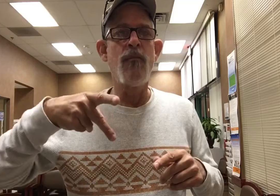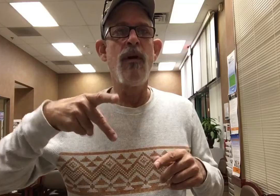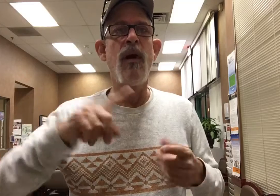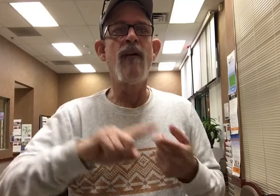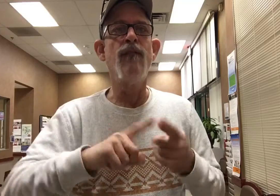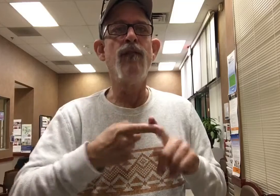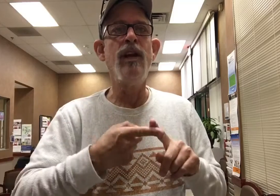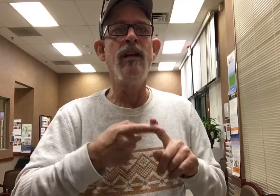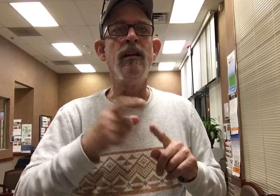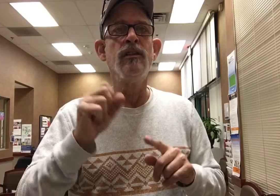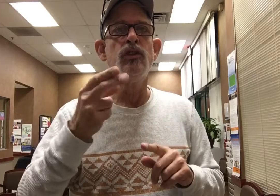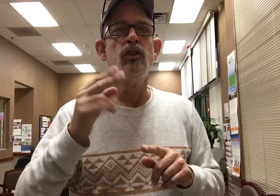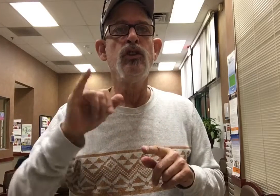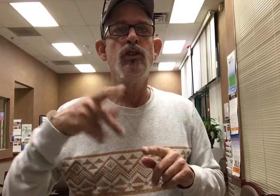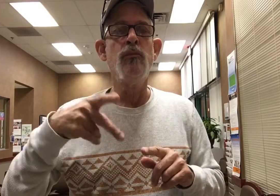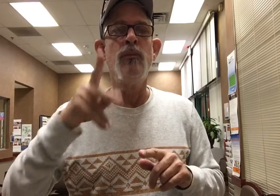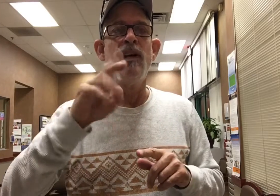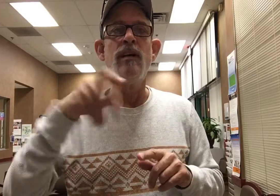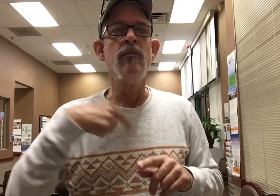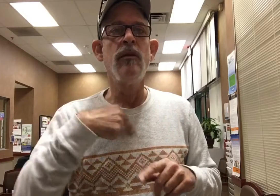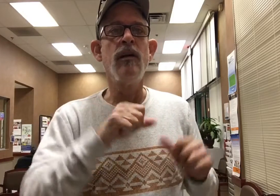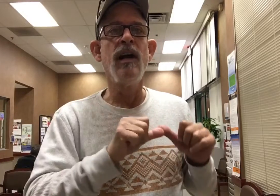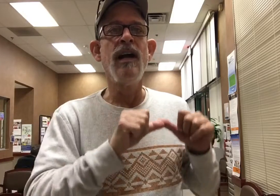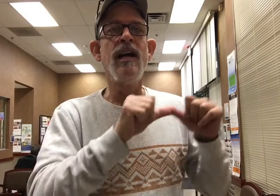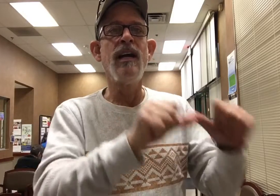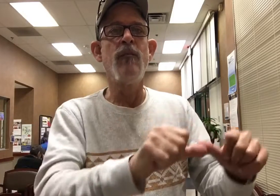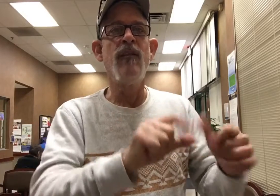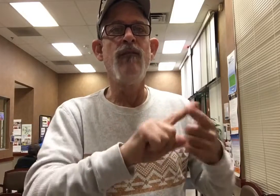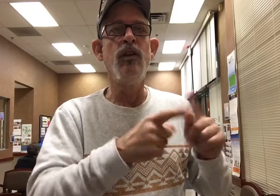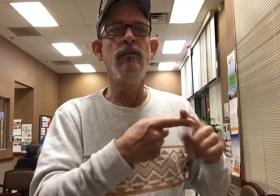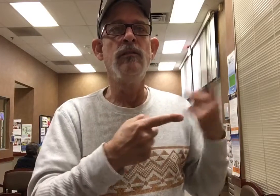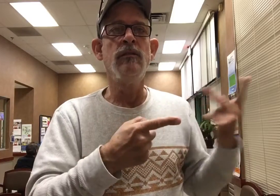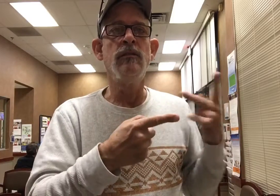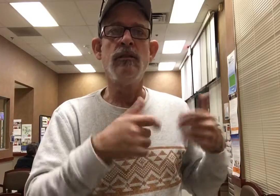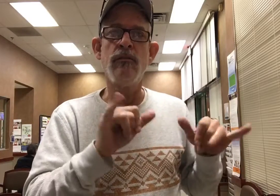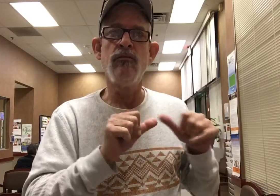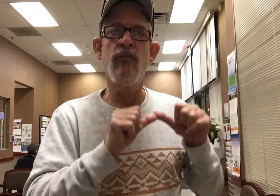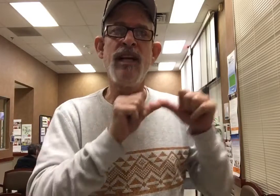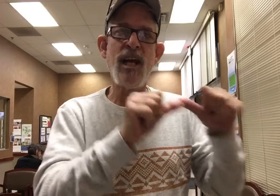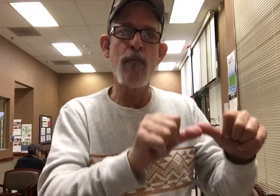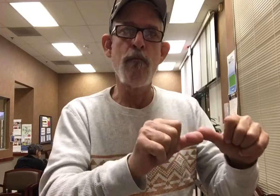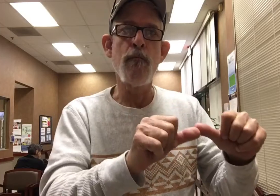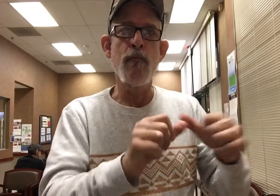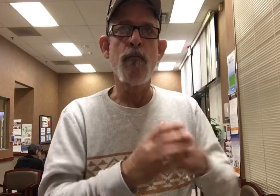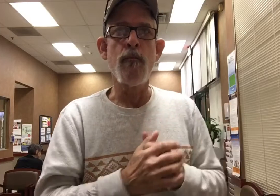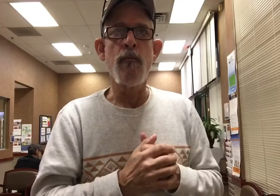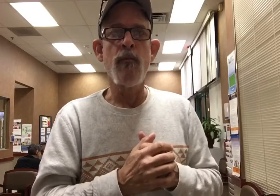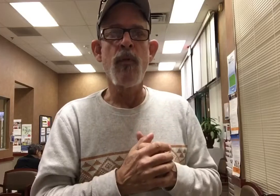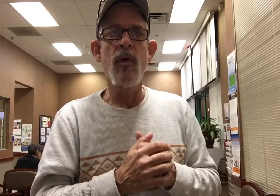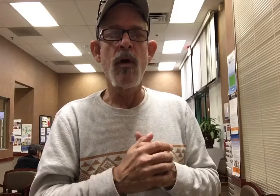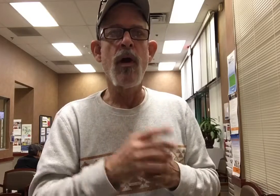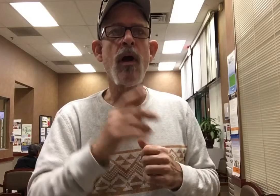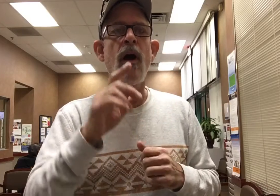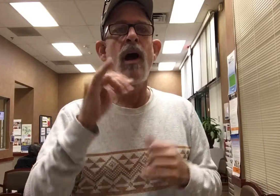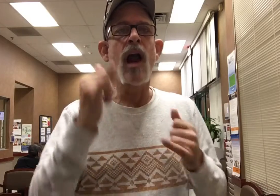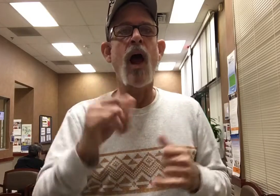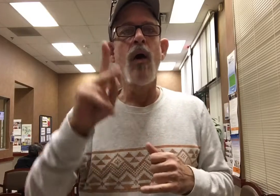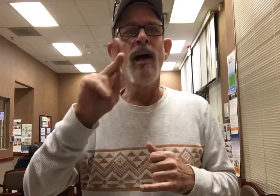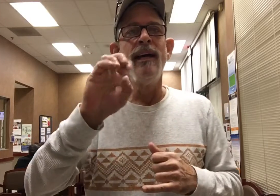So, I'm here in Norfolk, Virginia, and check this story out. Husband and wife team buy this old house. And they convert it into a butcher shop.